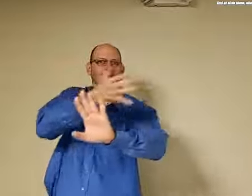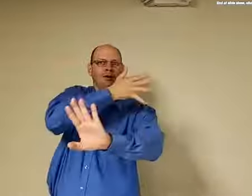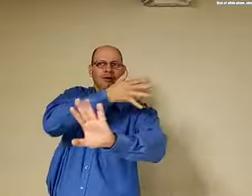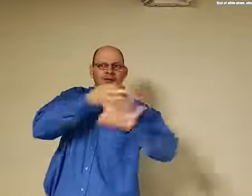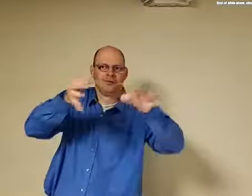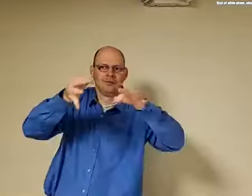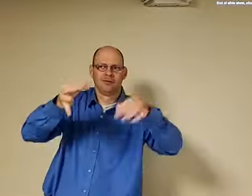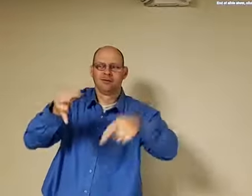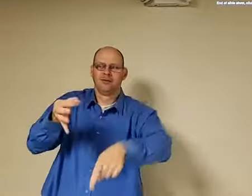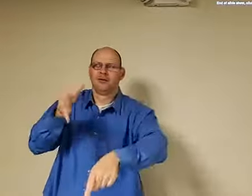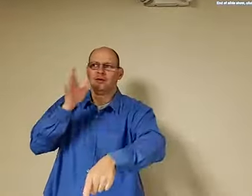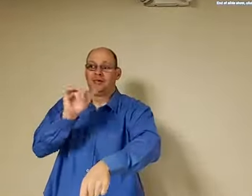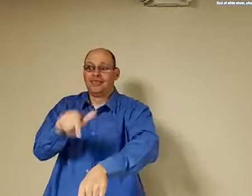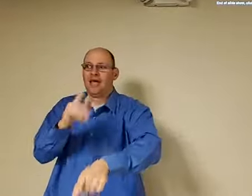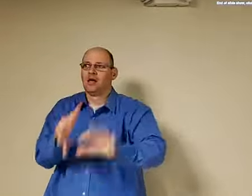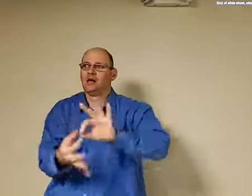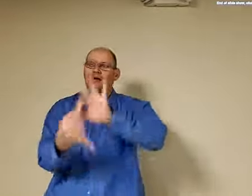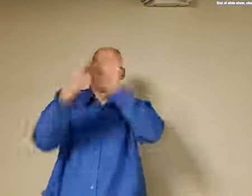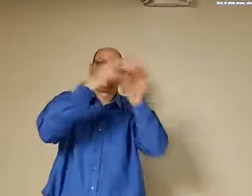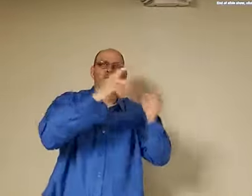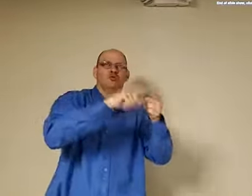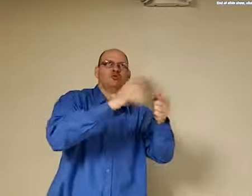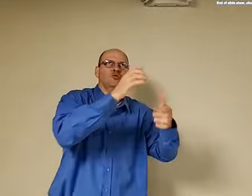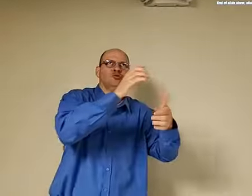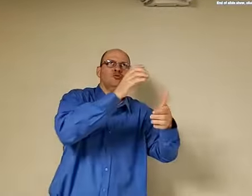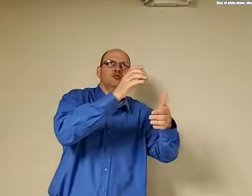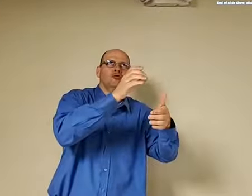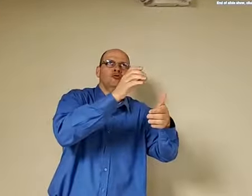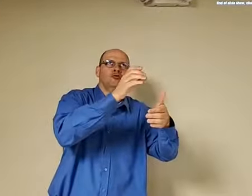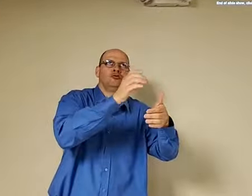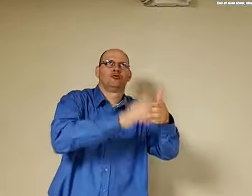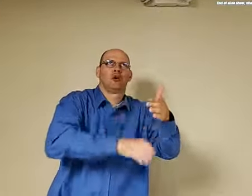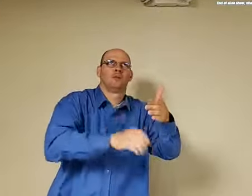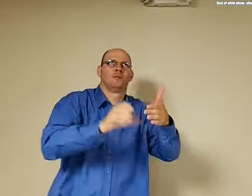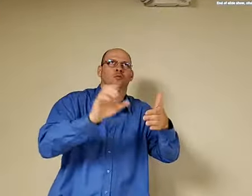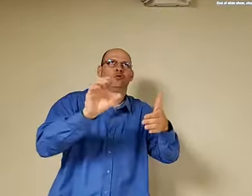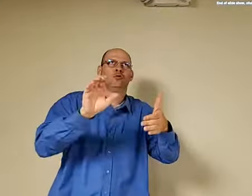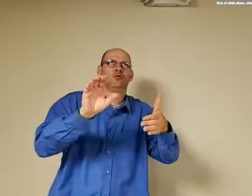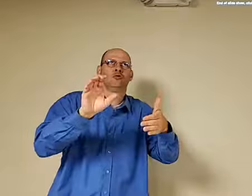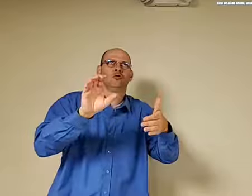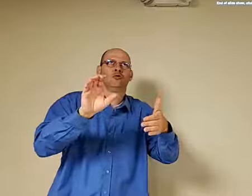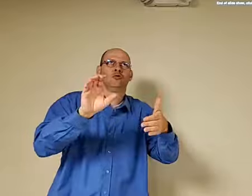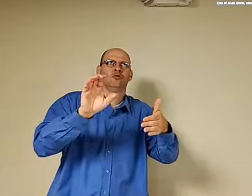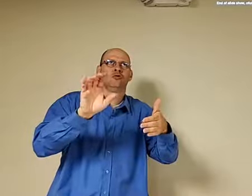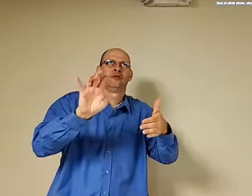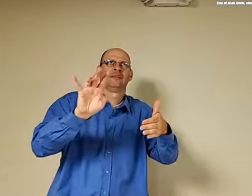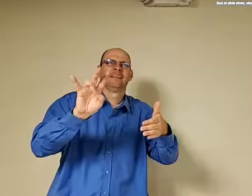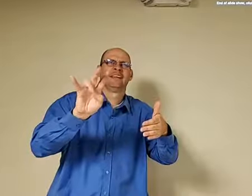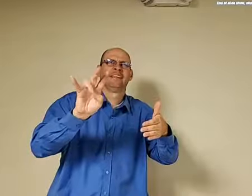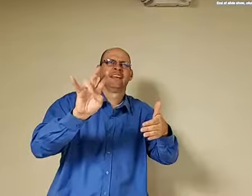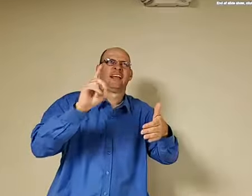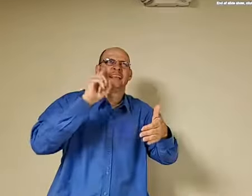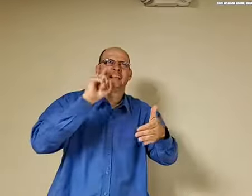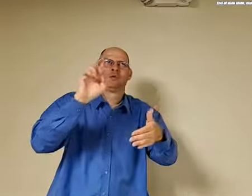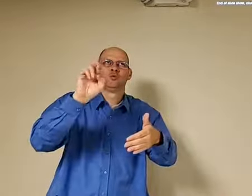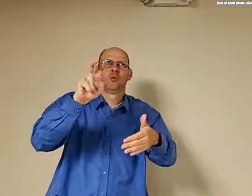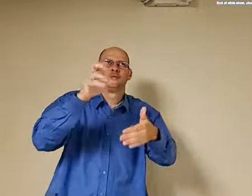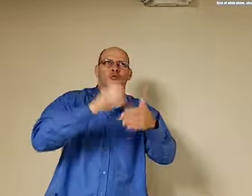understanding you know we've talked about 104,000 I think it's in chapter